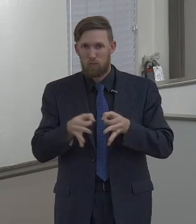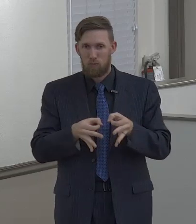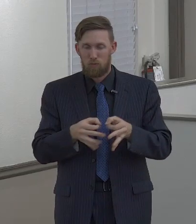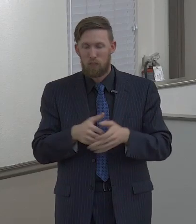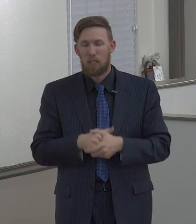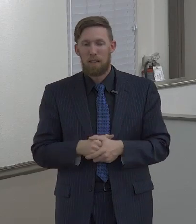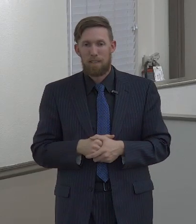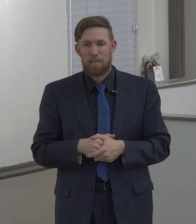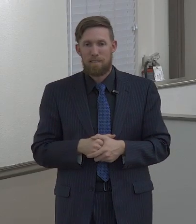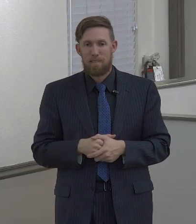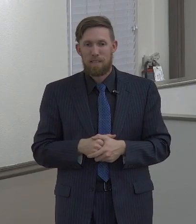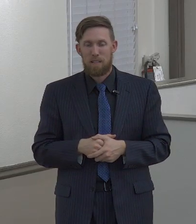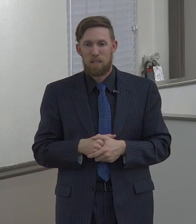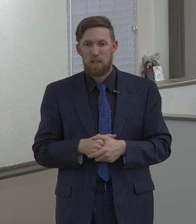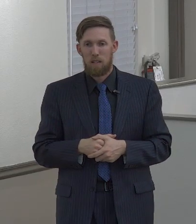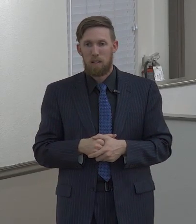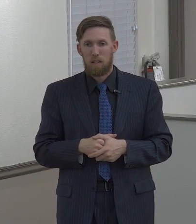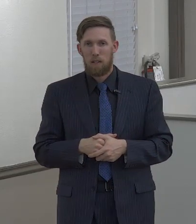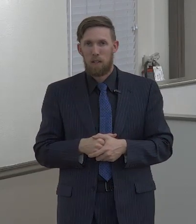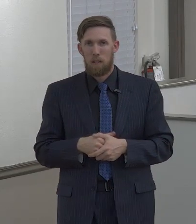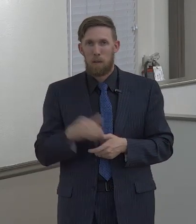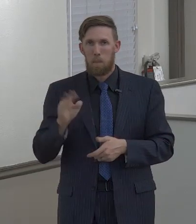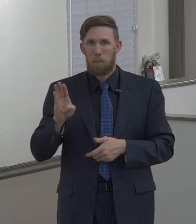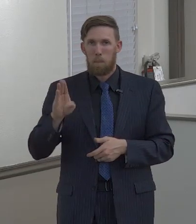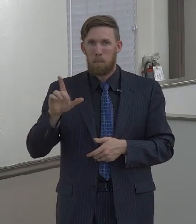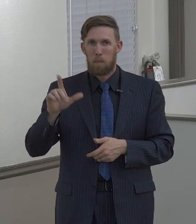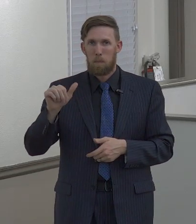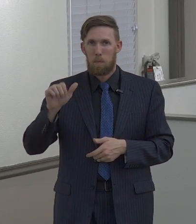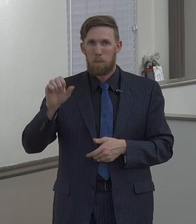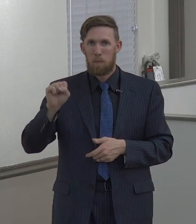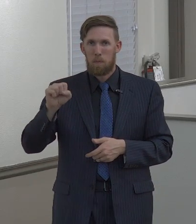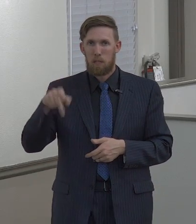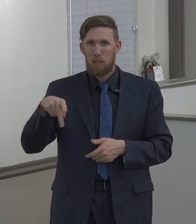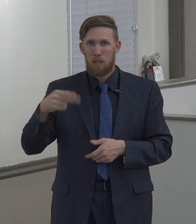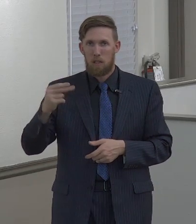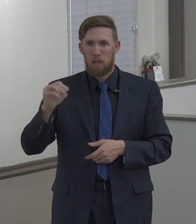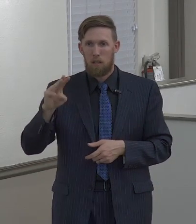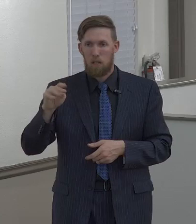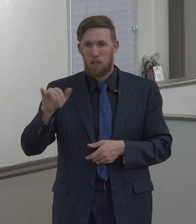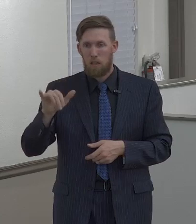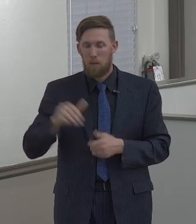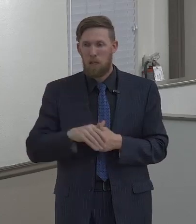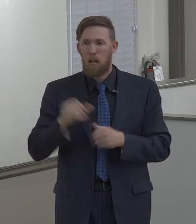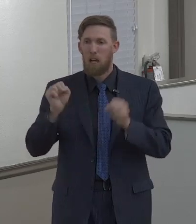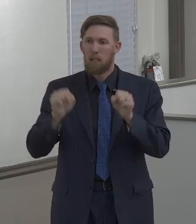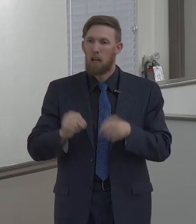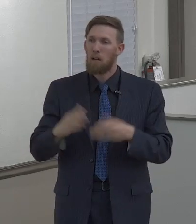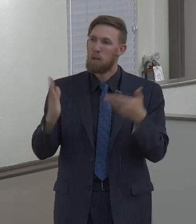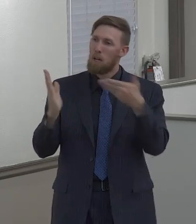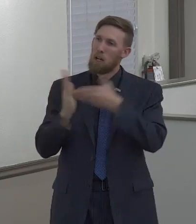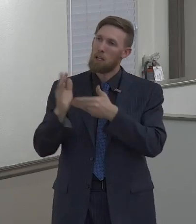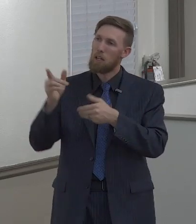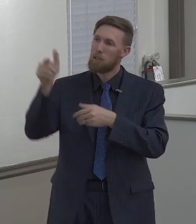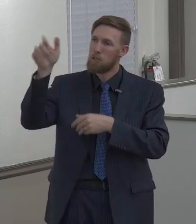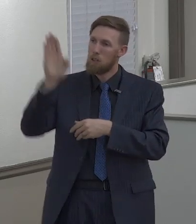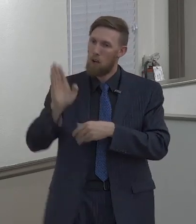a challenge there to get through the definition there and understand it, but blasphemy of course can be against God,